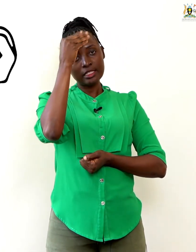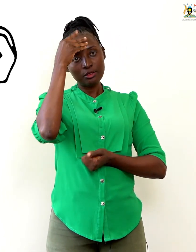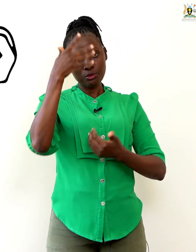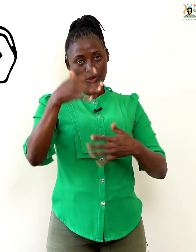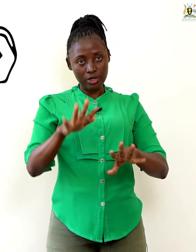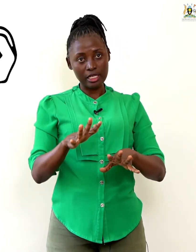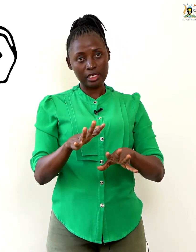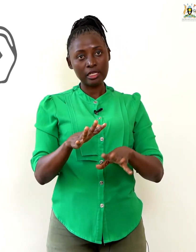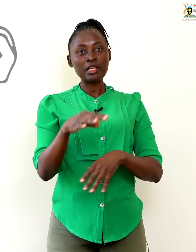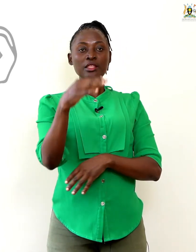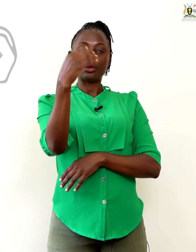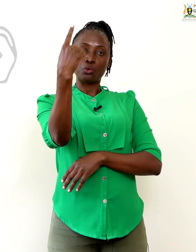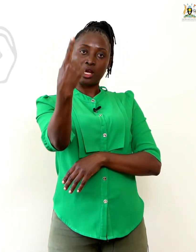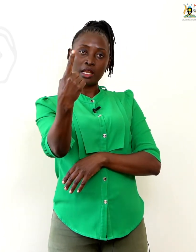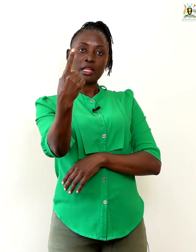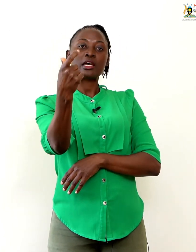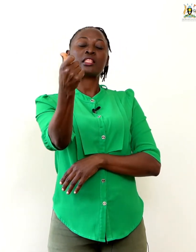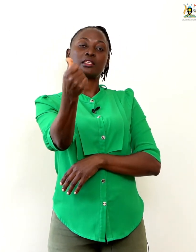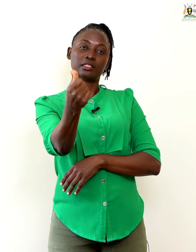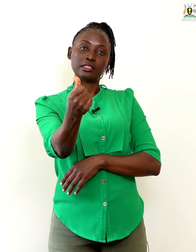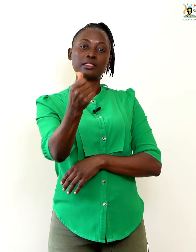already. The 1 and the 6.